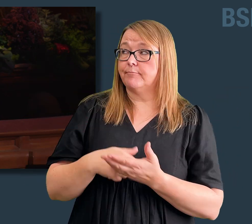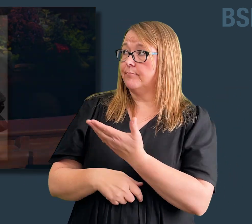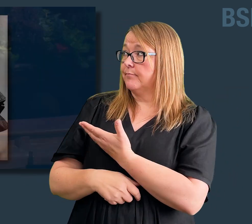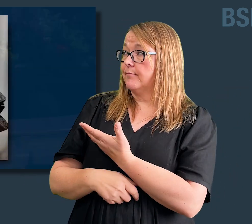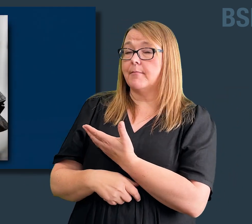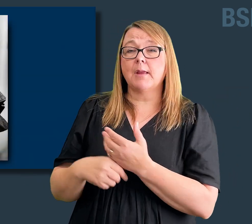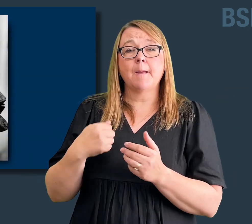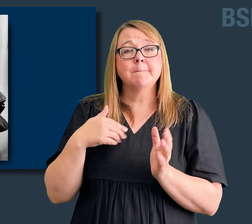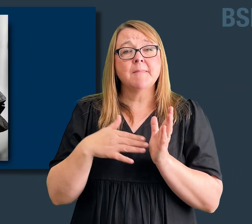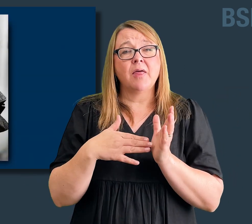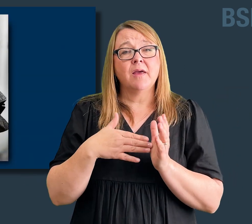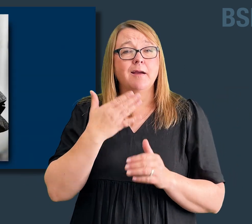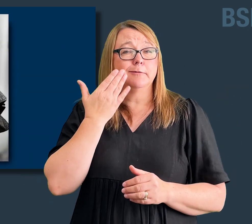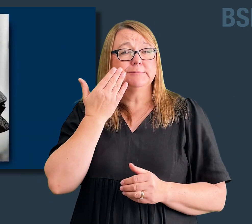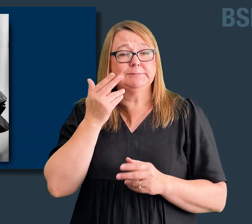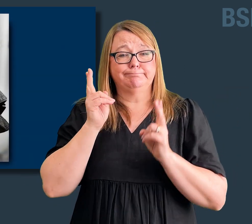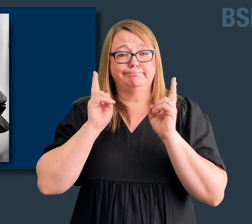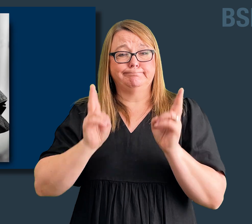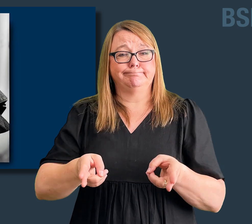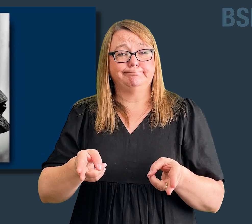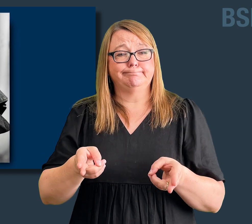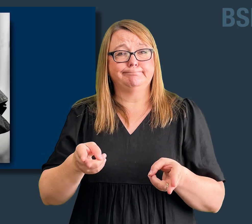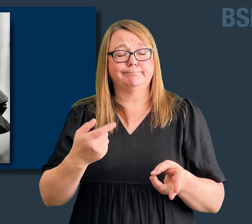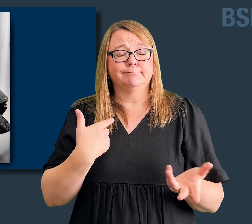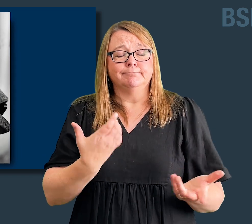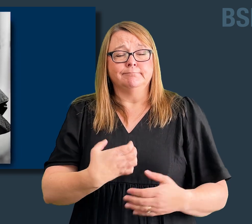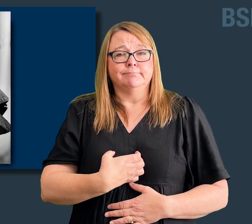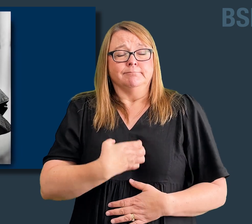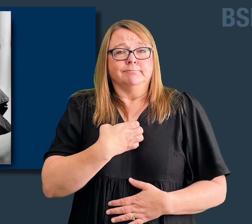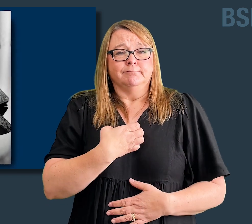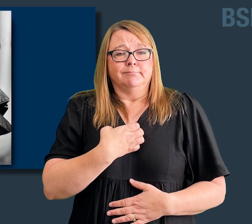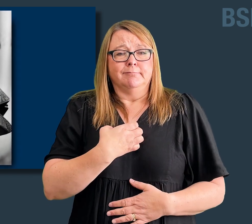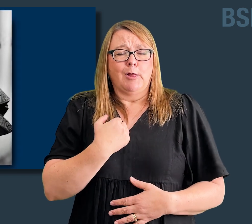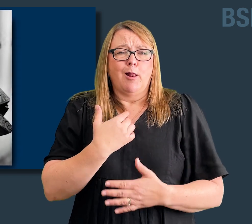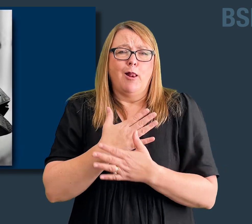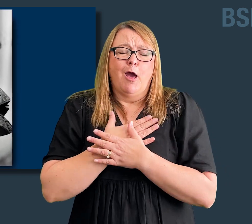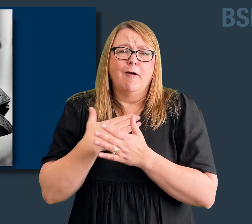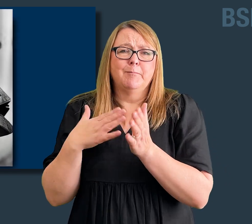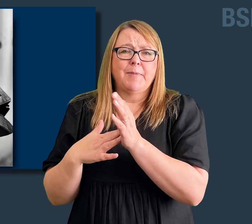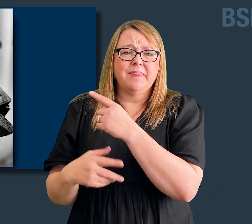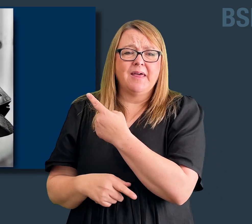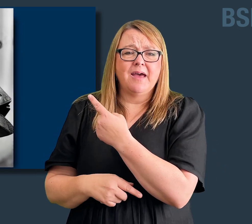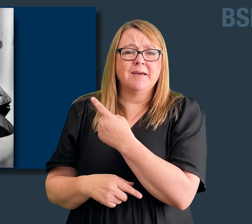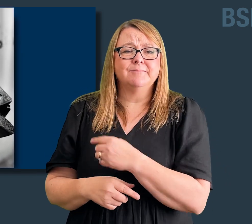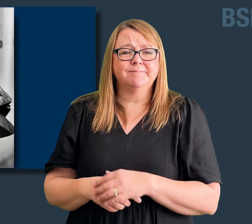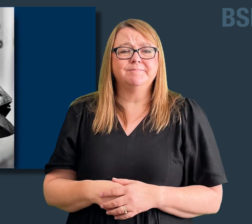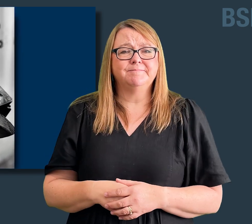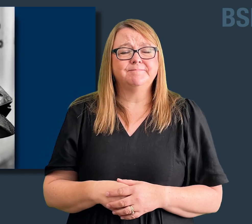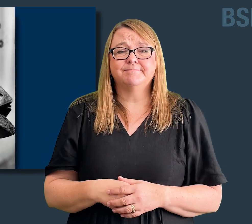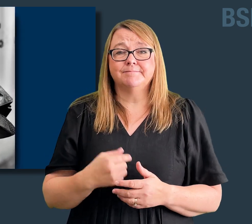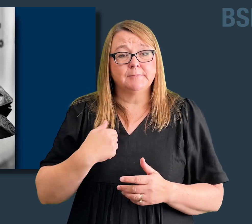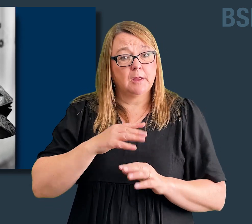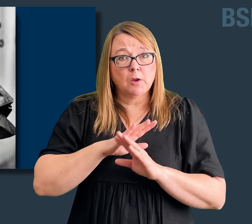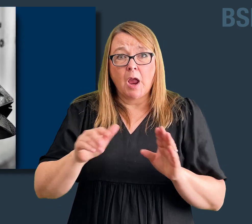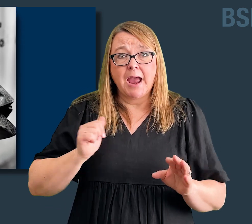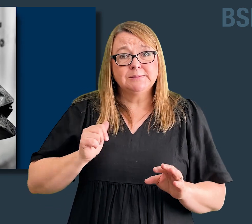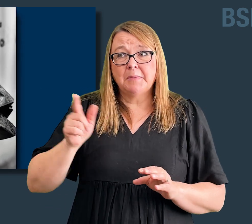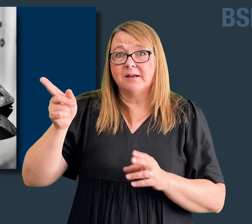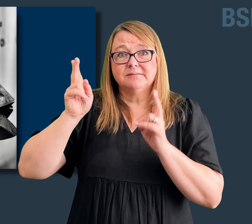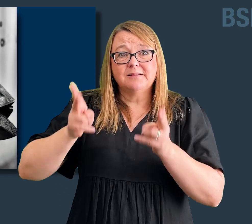passed away. It was a shock. I love my mother and did not plan on losing her young. But